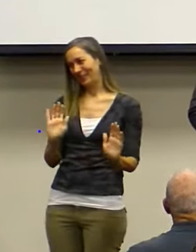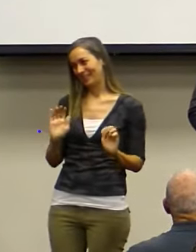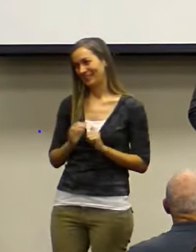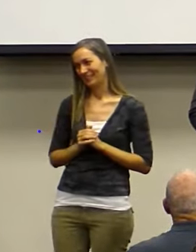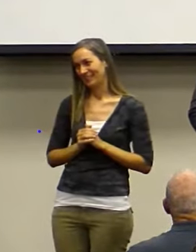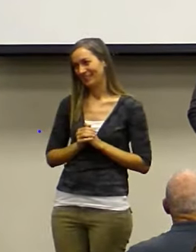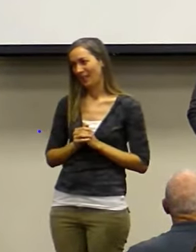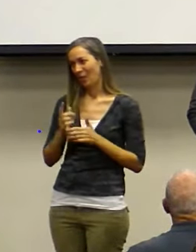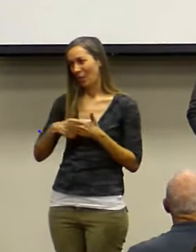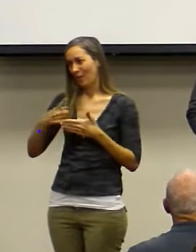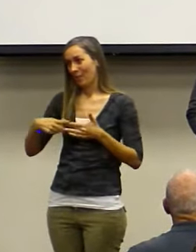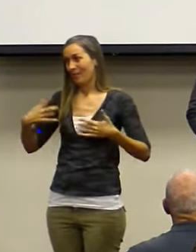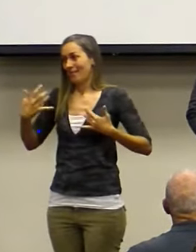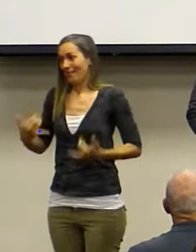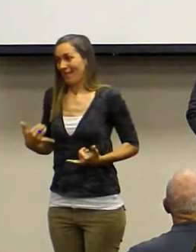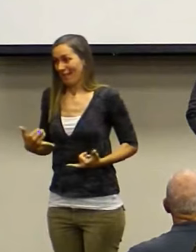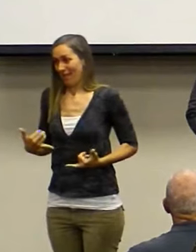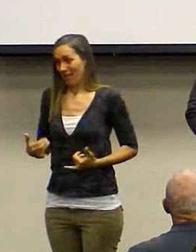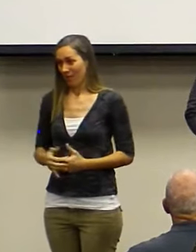How about now?